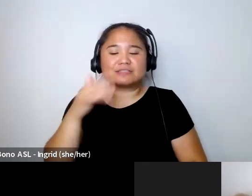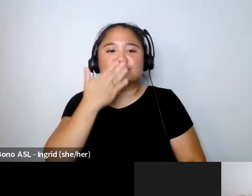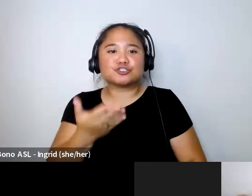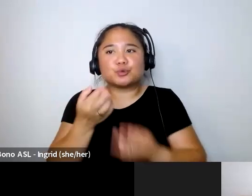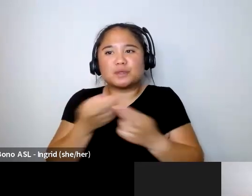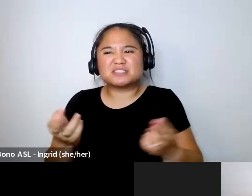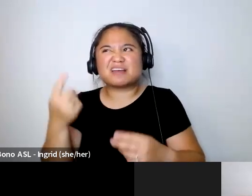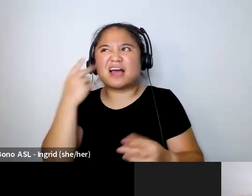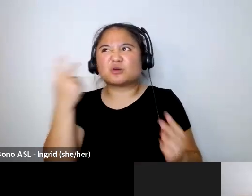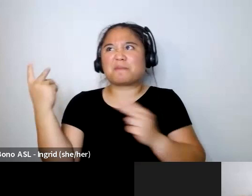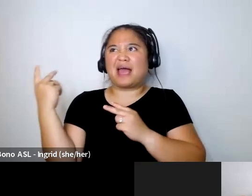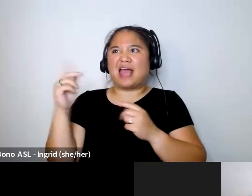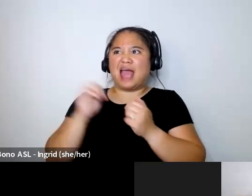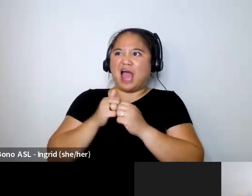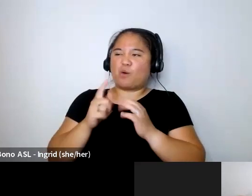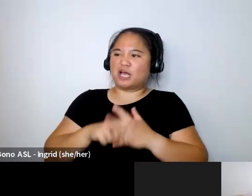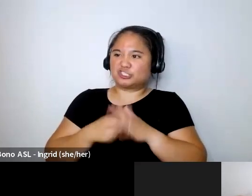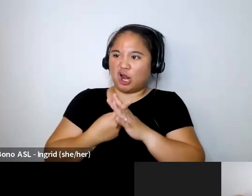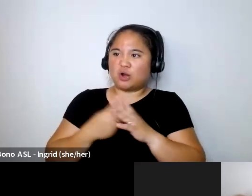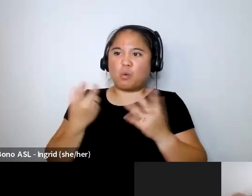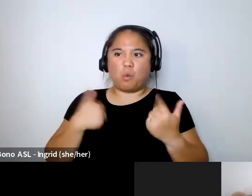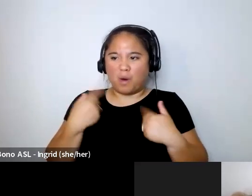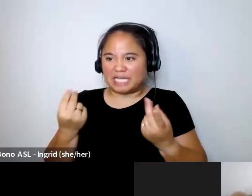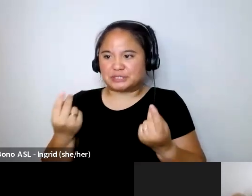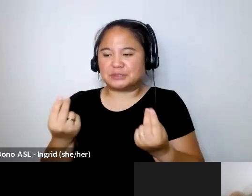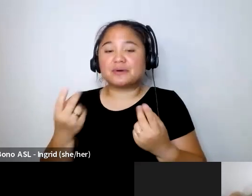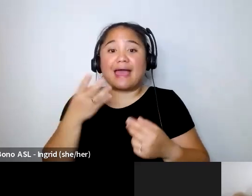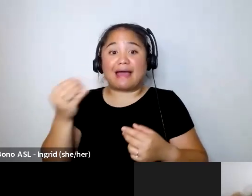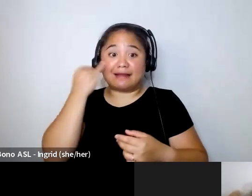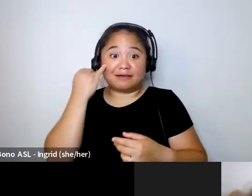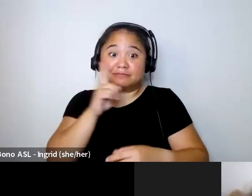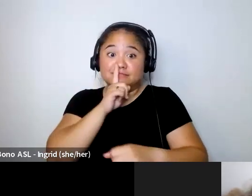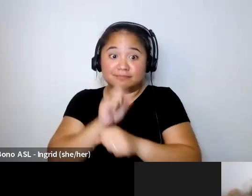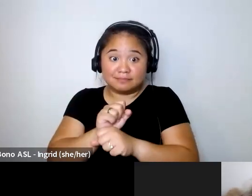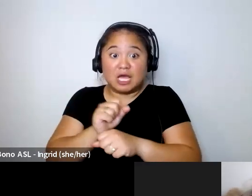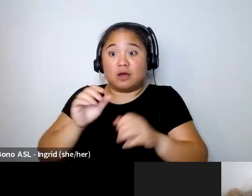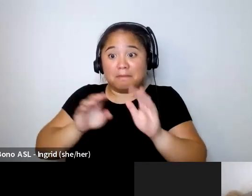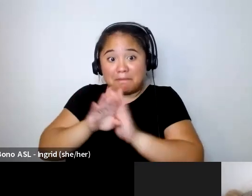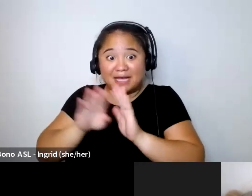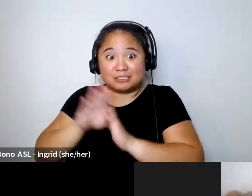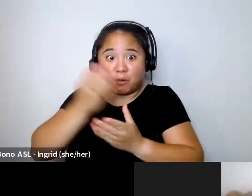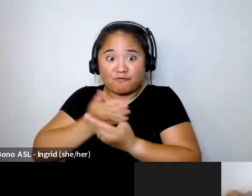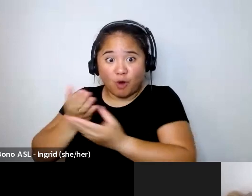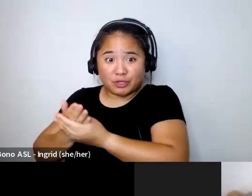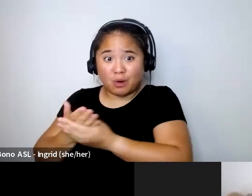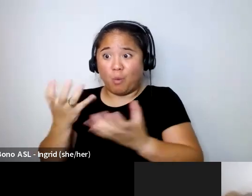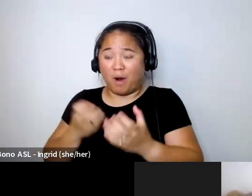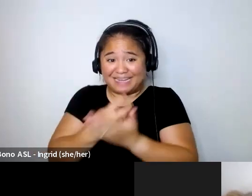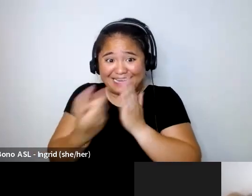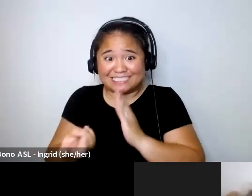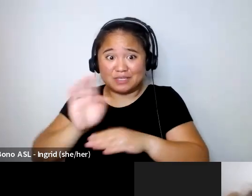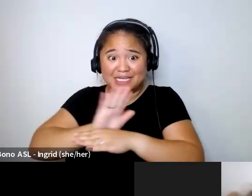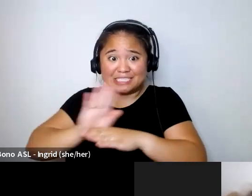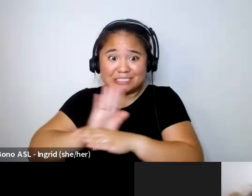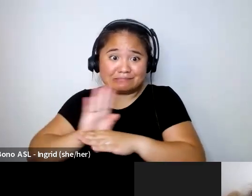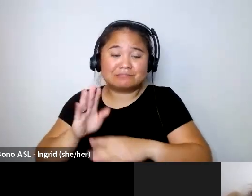of when i started you know what i did and you know if people genuinely are looking to build a portfolio and they genuinely want to get into it you know you might be